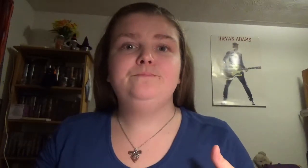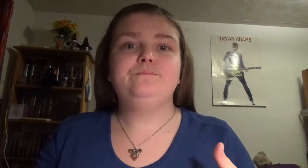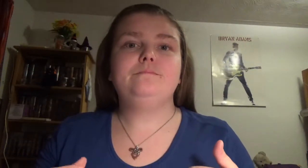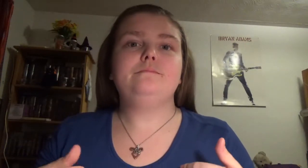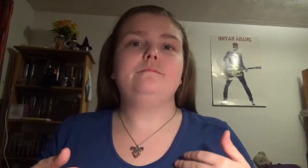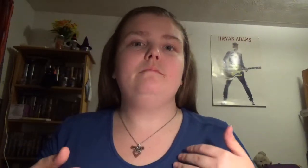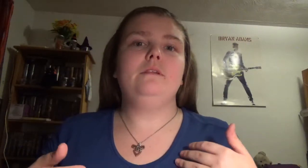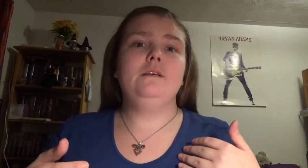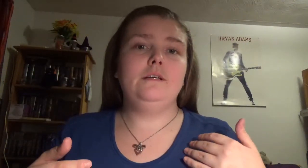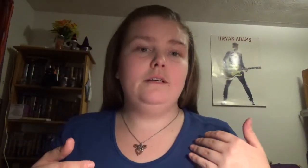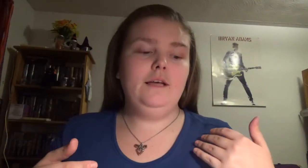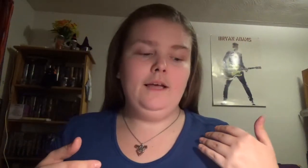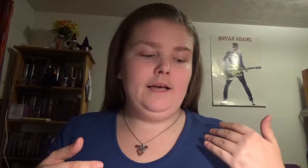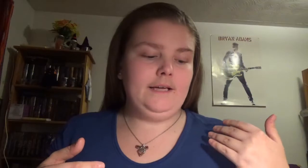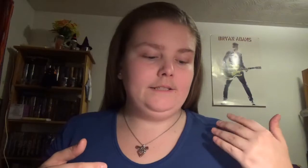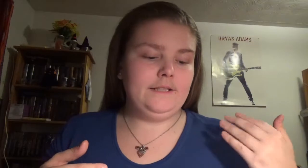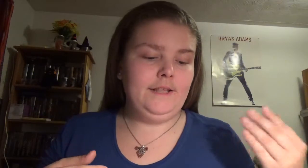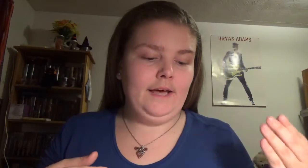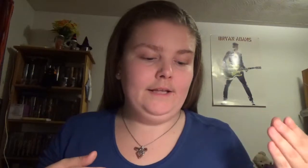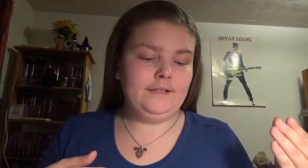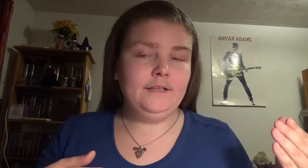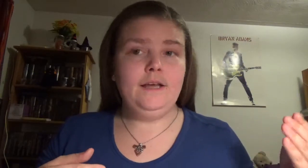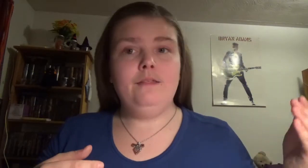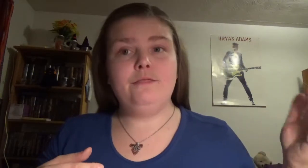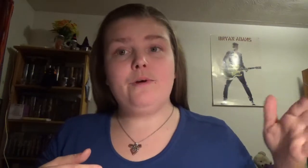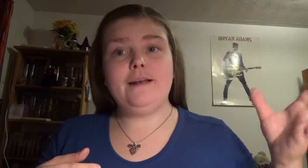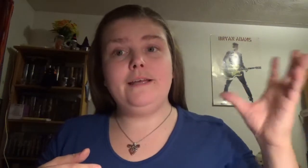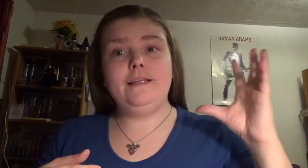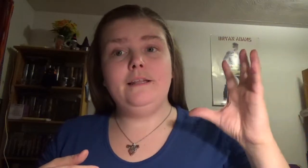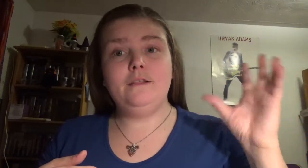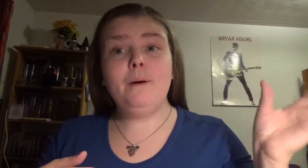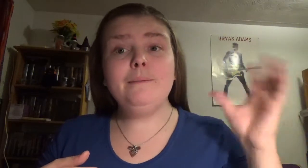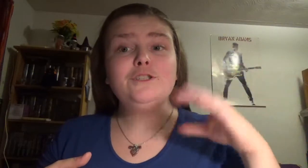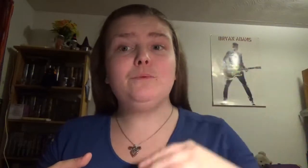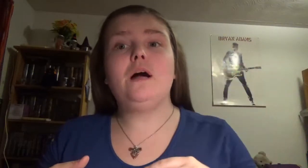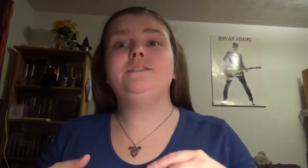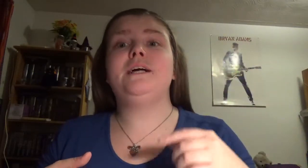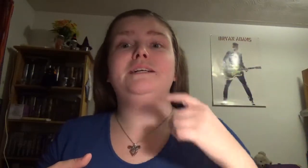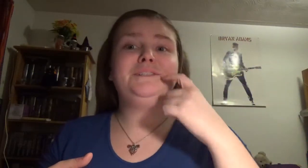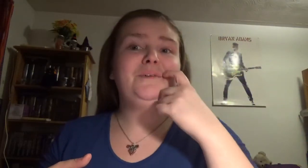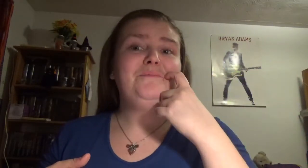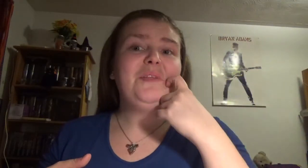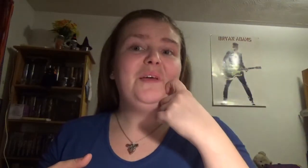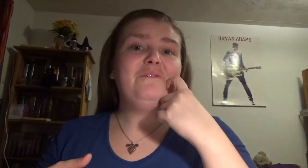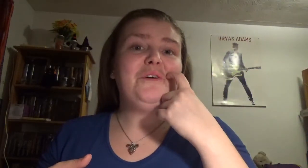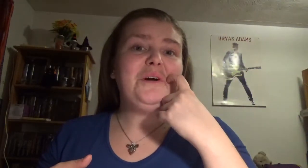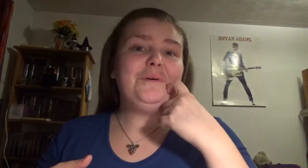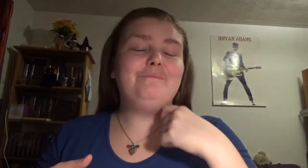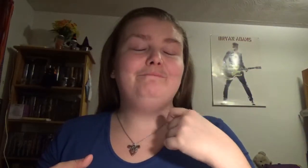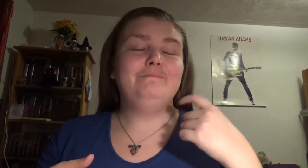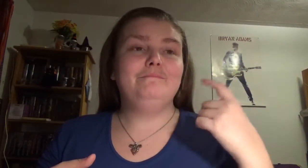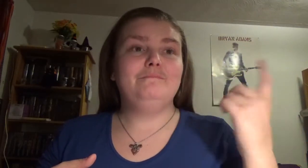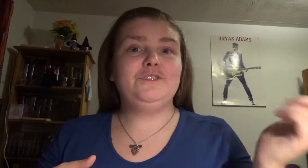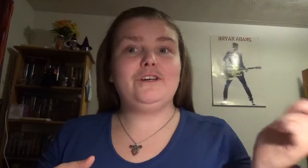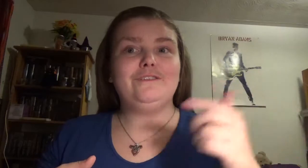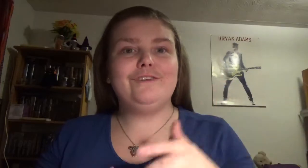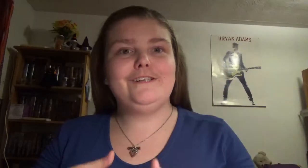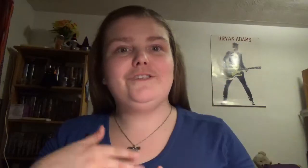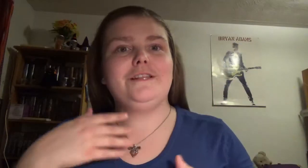and then the writing, the publishing process from start to finish and then